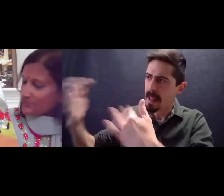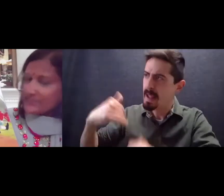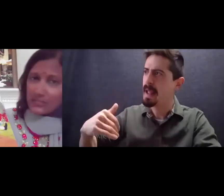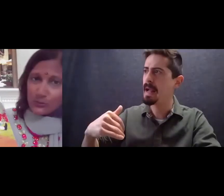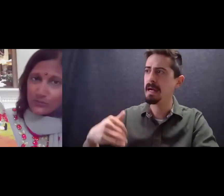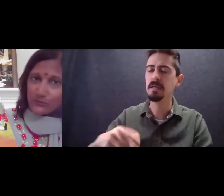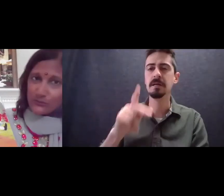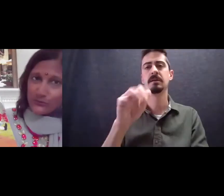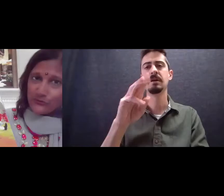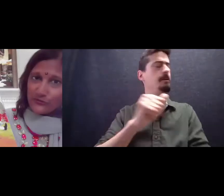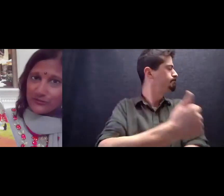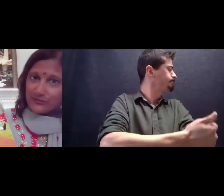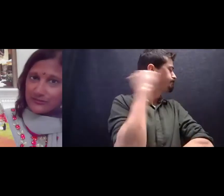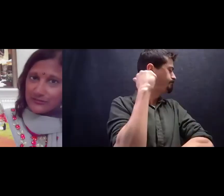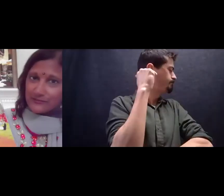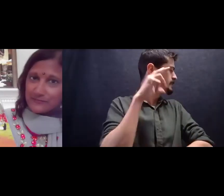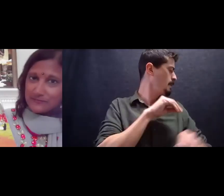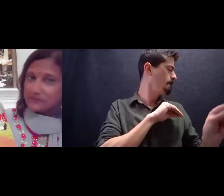Kamel still wouldn't move